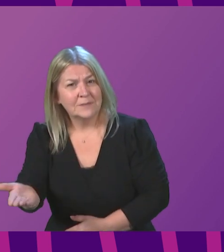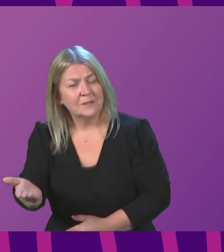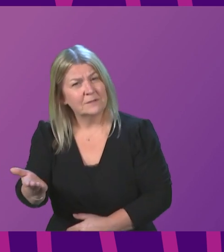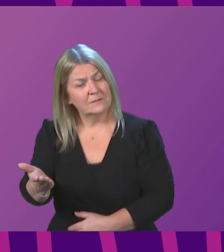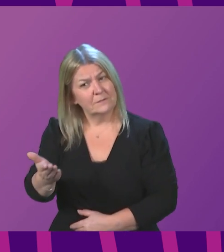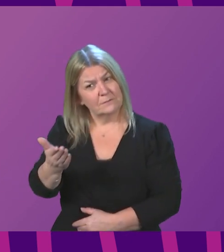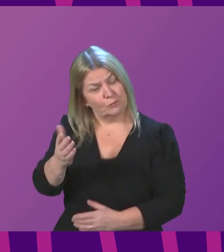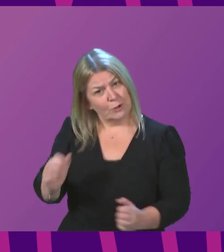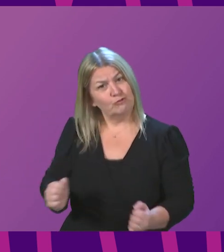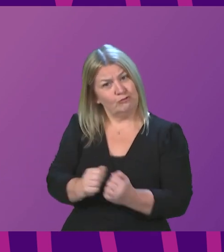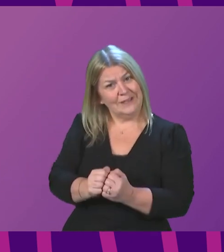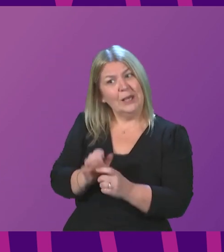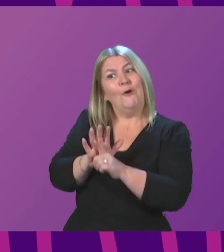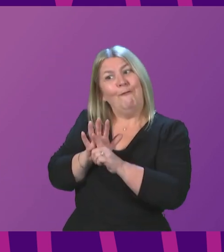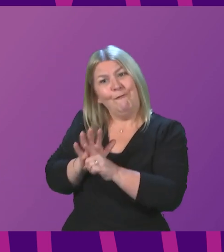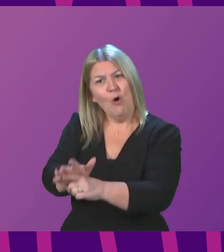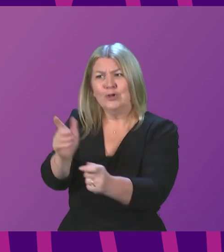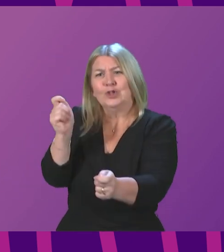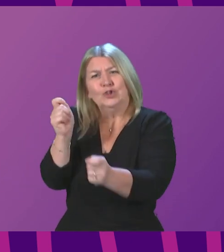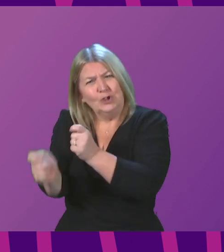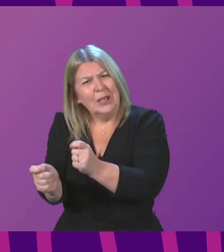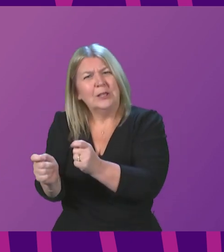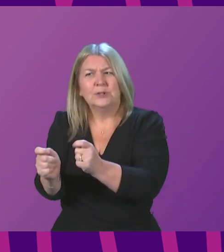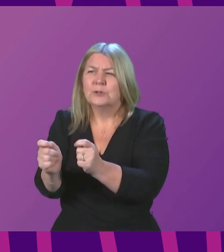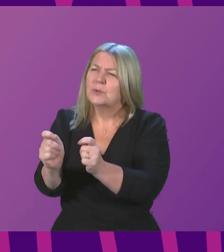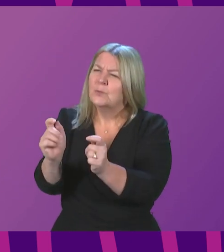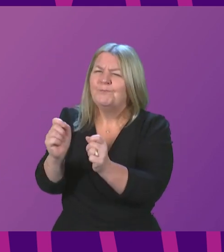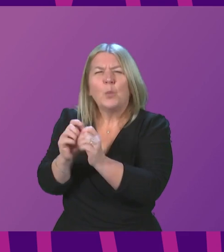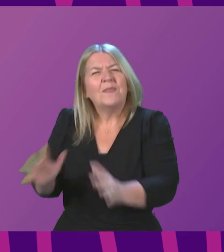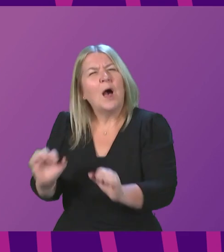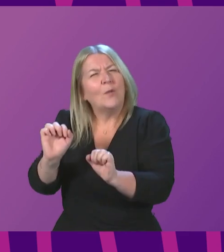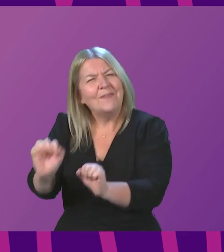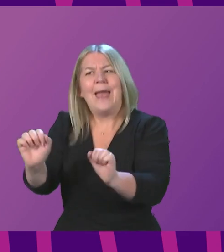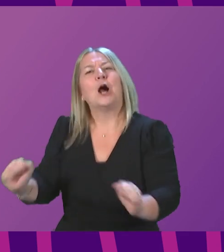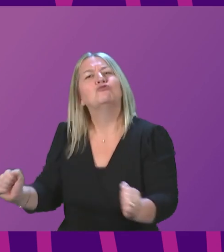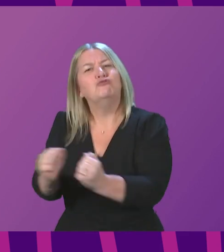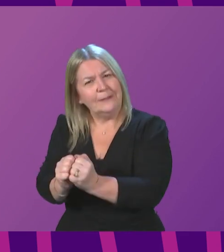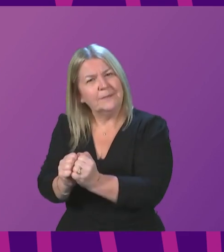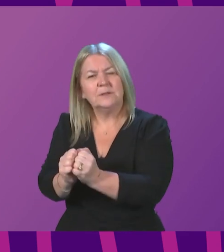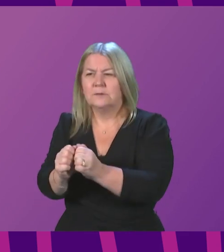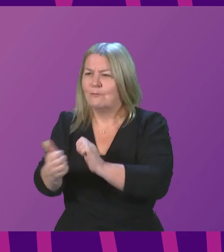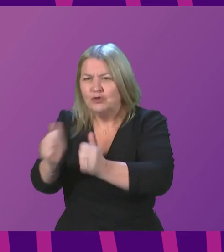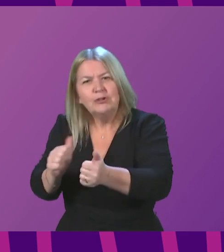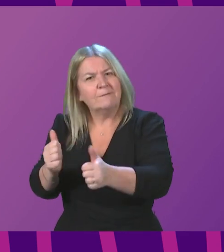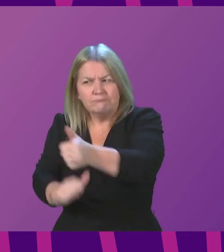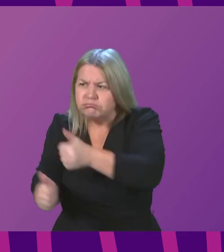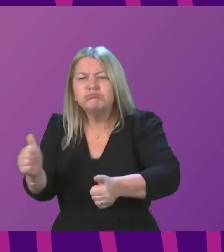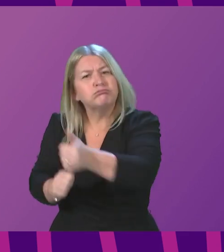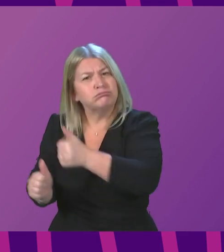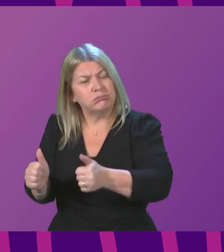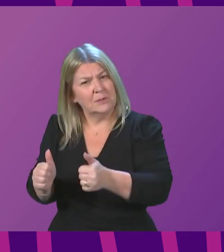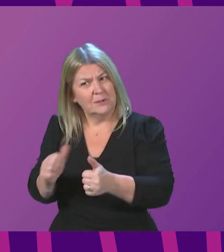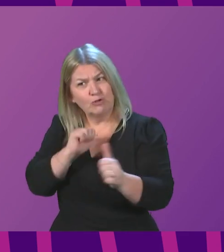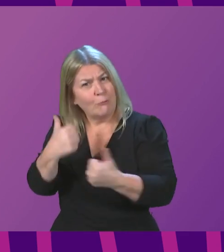forcing change without drivers, technicians and paramedics' agreement at Christmas reflects a managerial approach that is inappropriate in